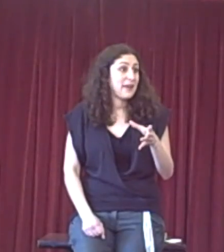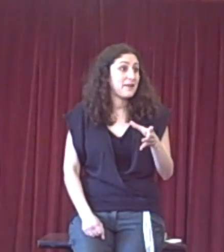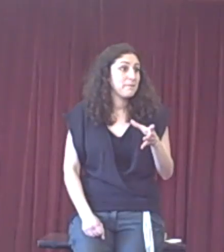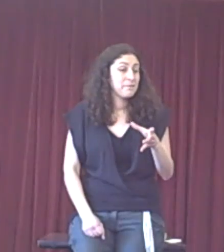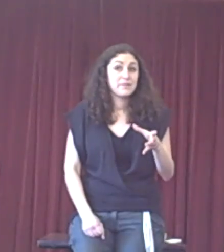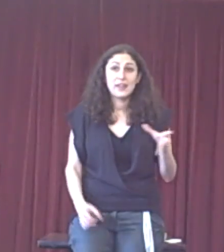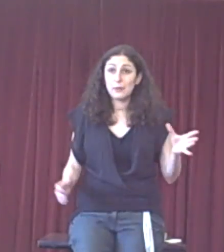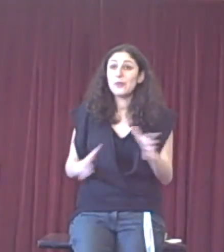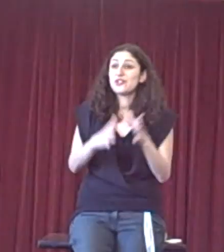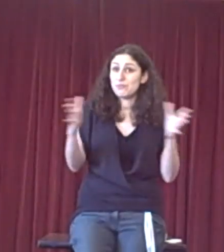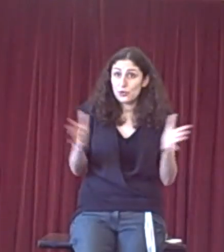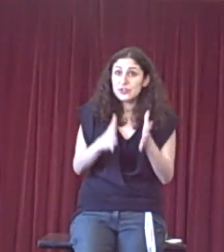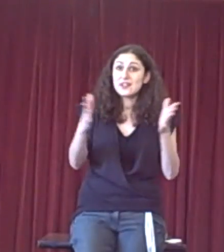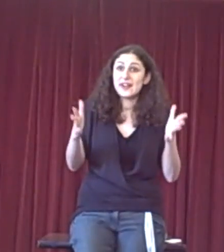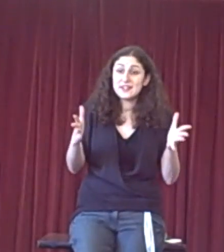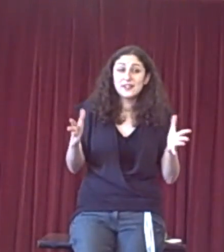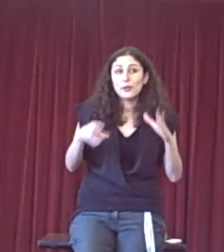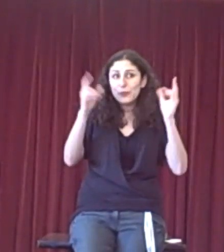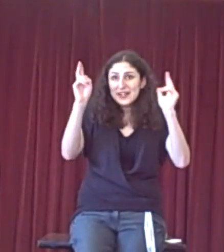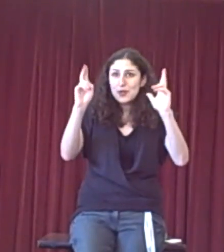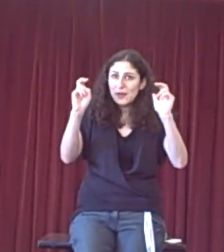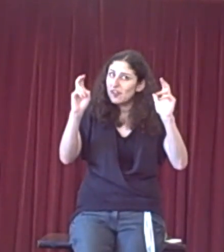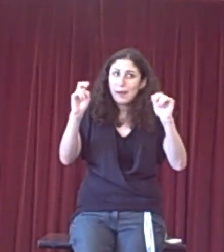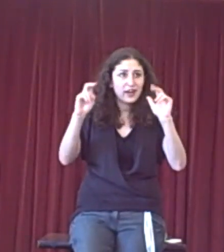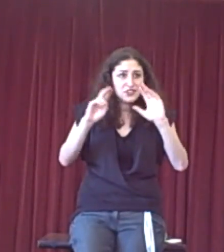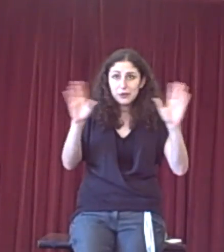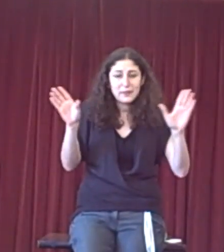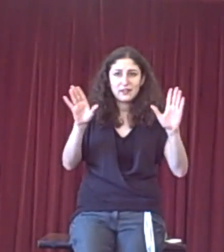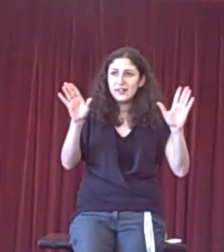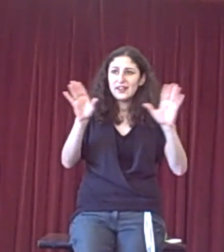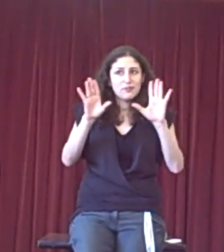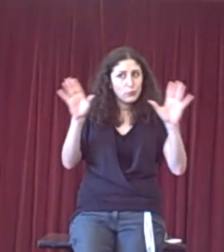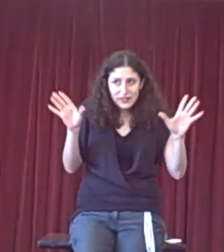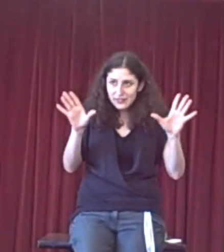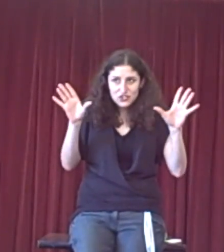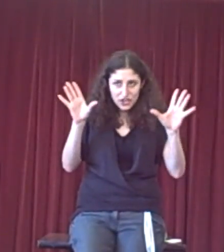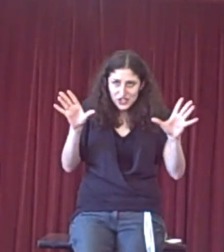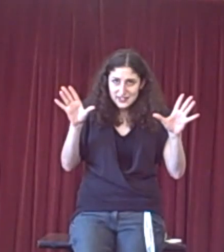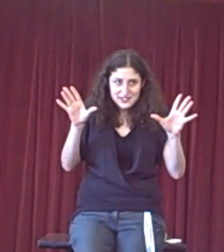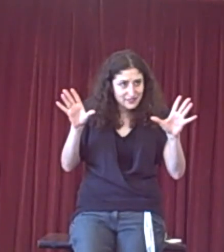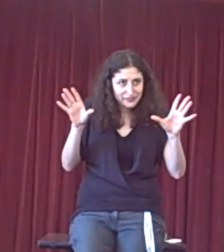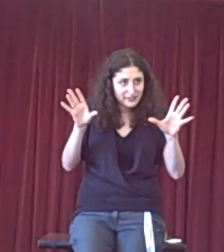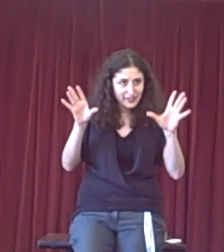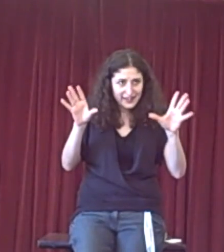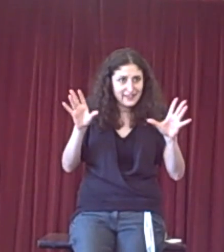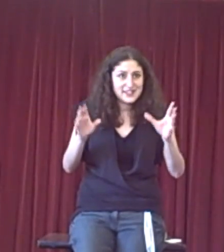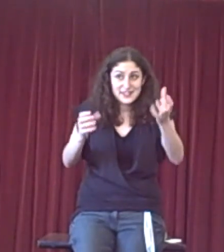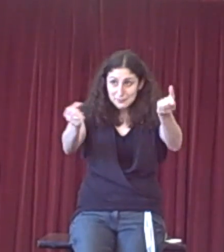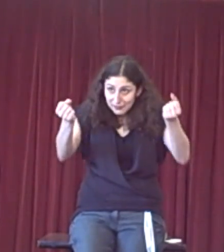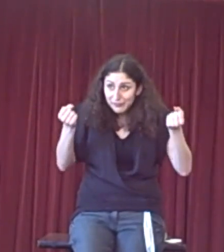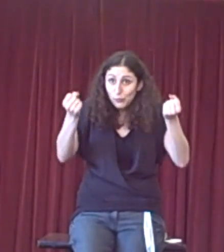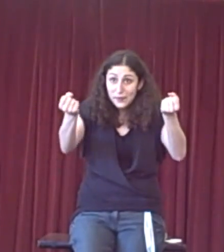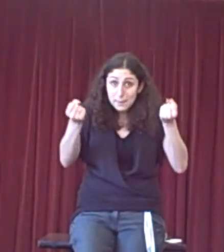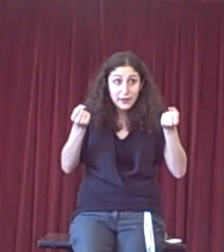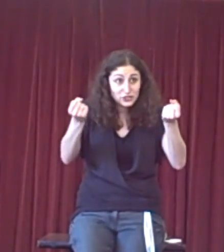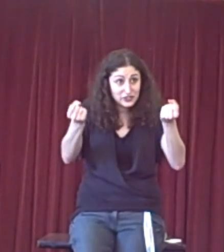debate. And which your side, when I say win the debate, I don't mean win the judges. Like, in that sense, I mean win the motion,